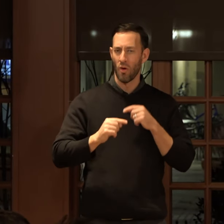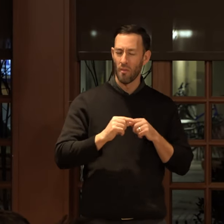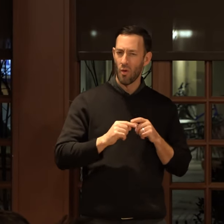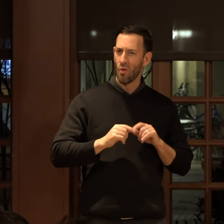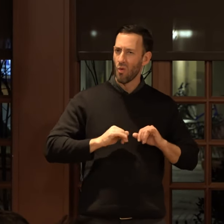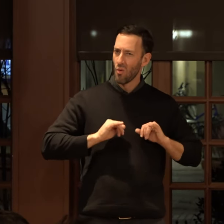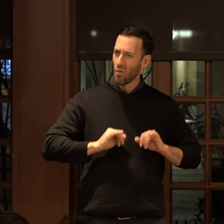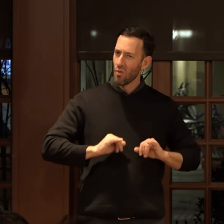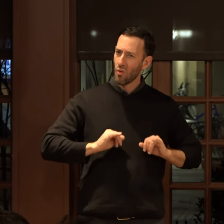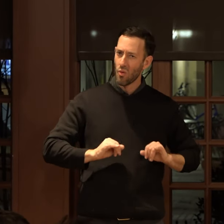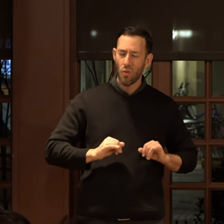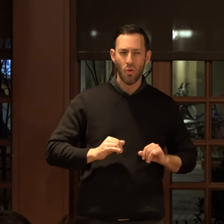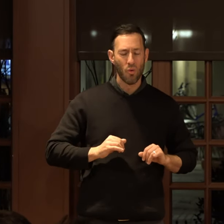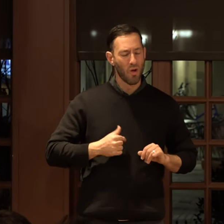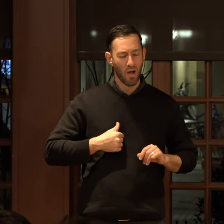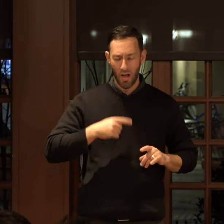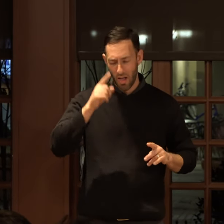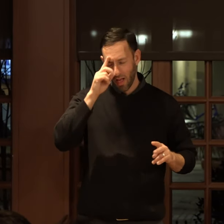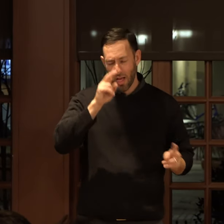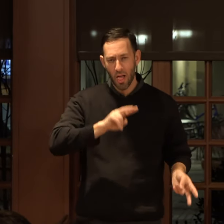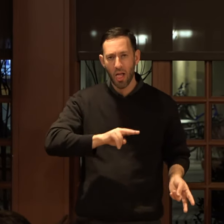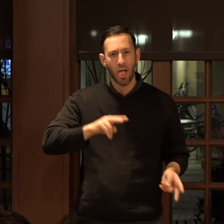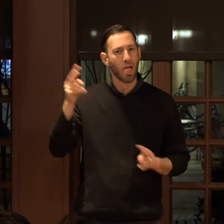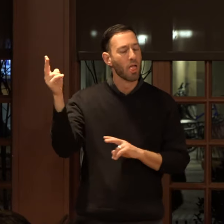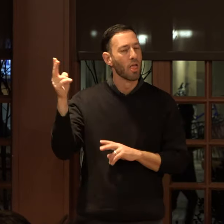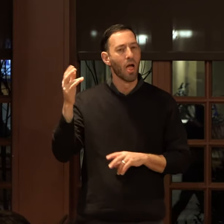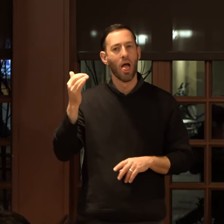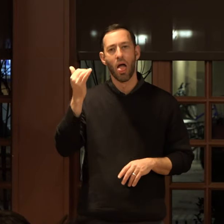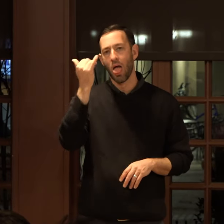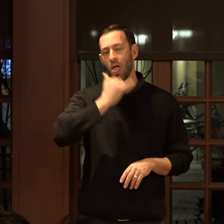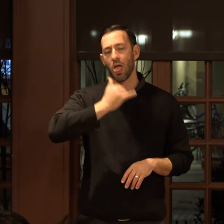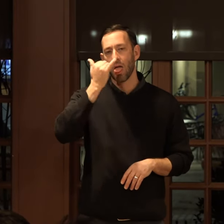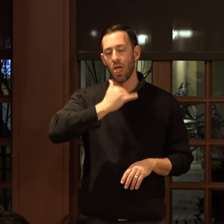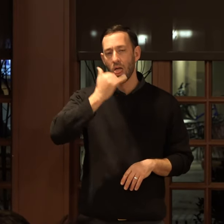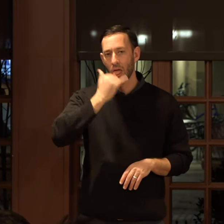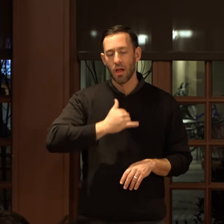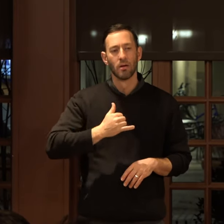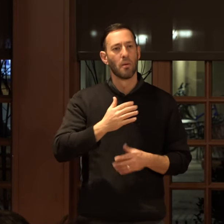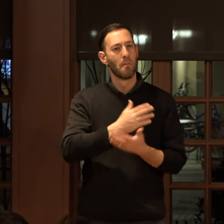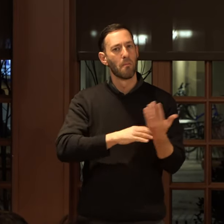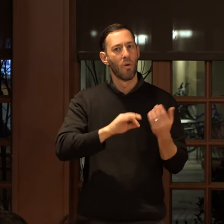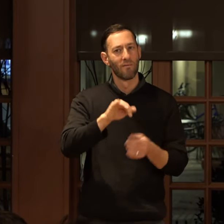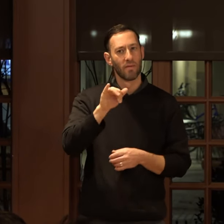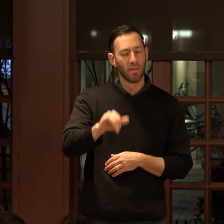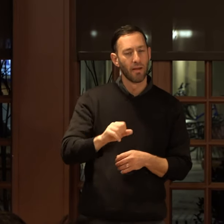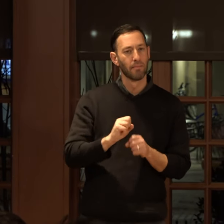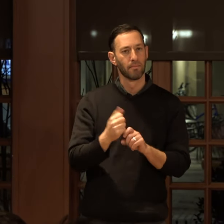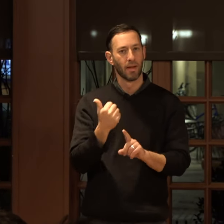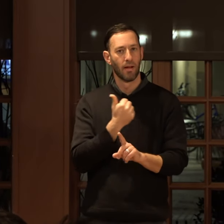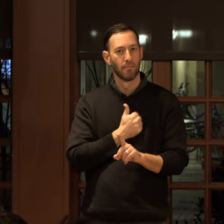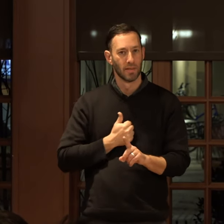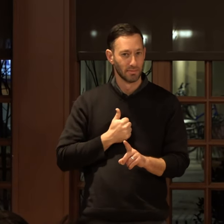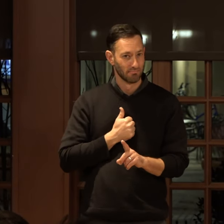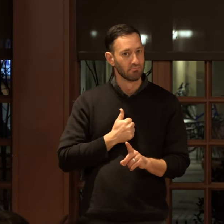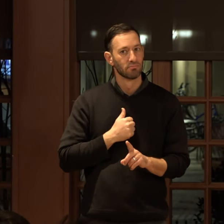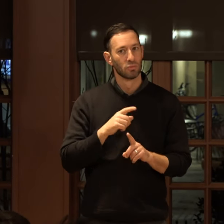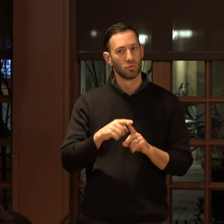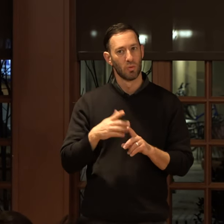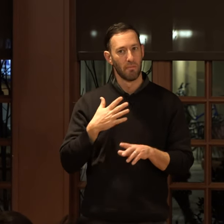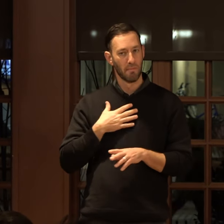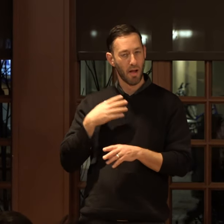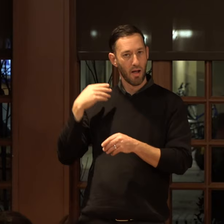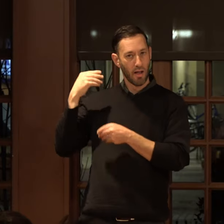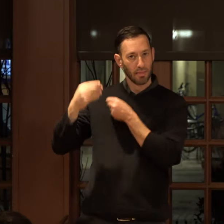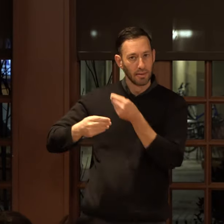say, ooh, I, I got this wrong, messed up. Um, and so part of that is making amends, certainly to my lineage